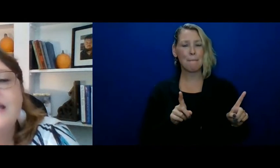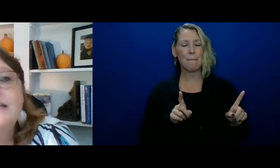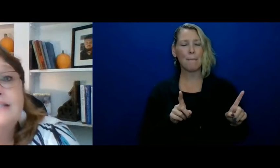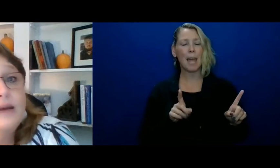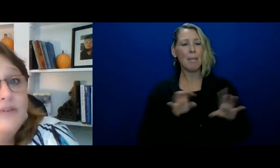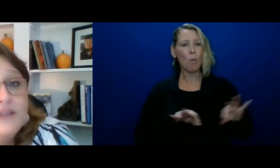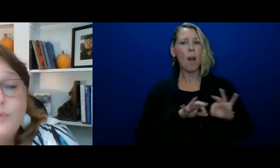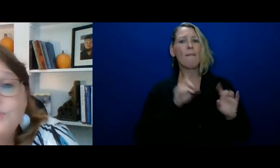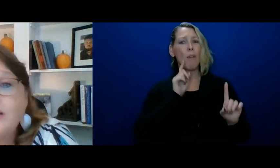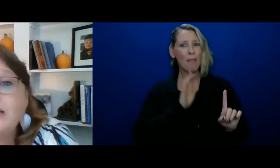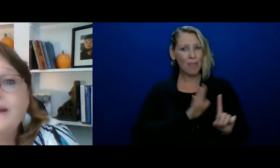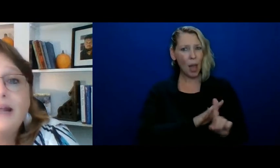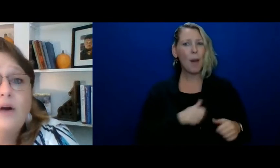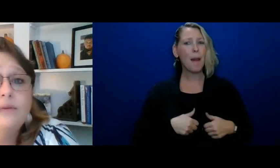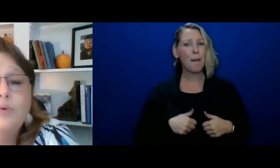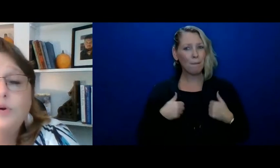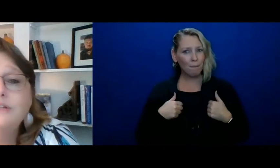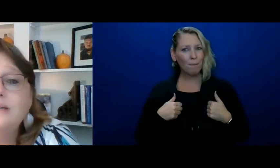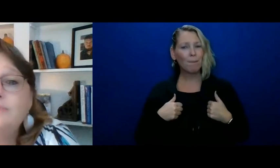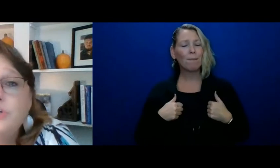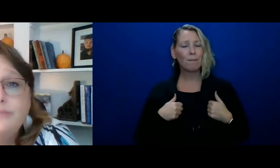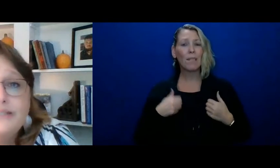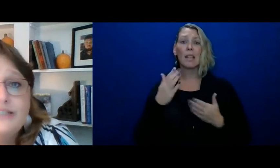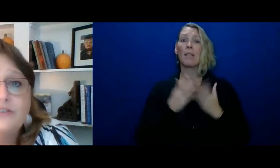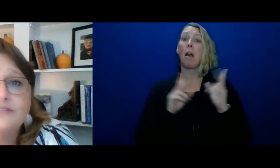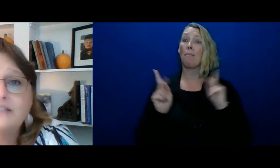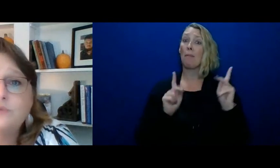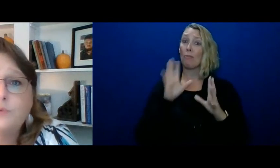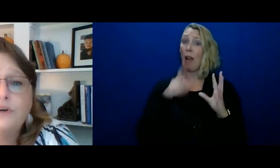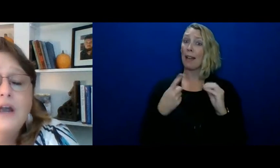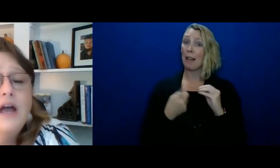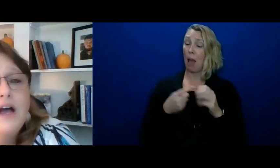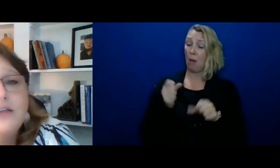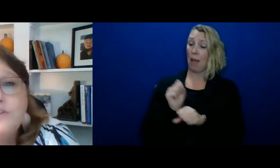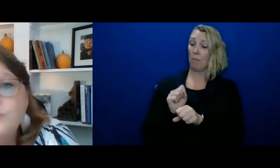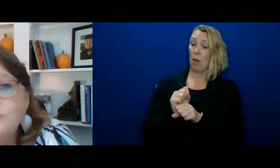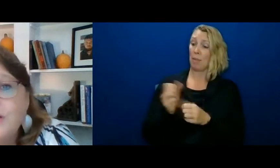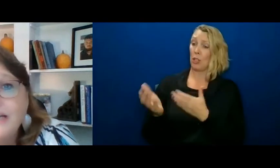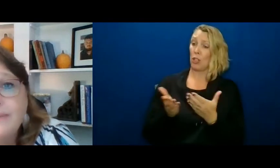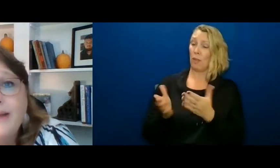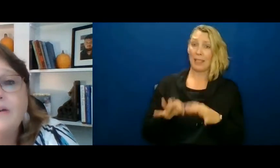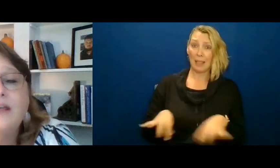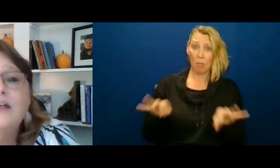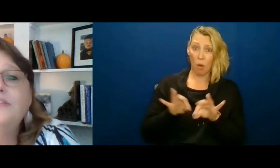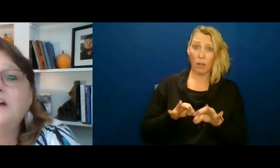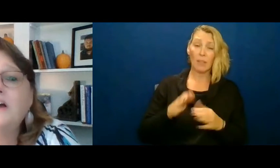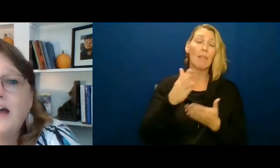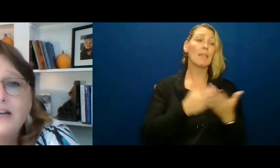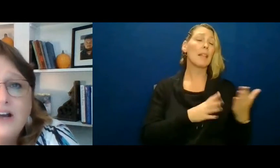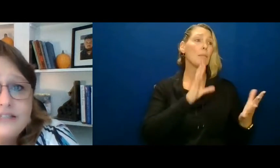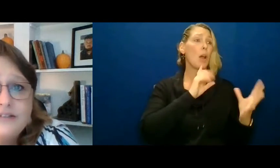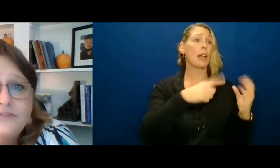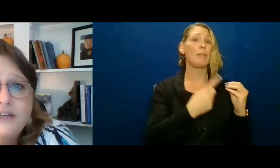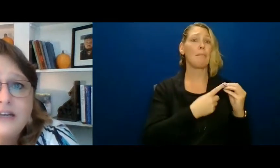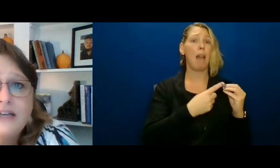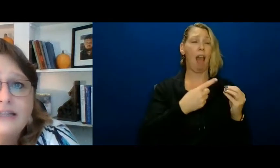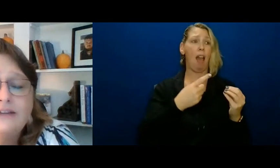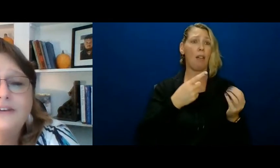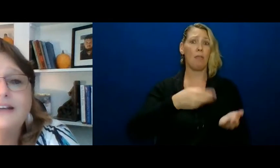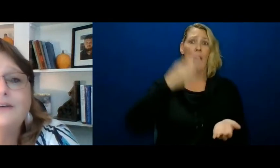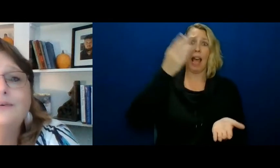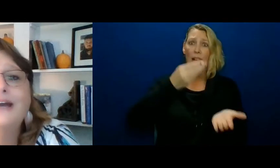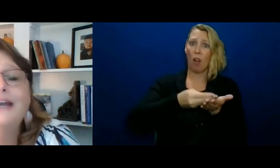lives some of them were talking about how important employment services were others were talking about the high cost of